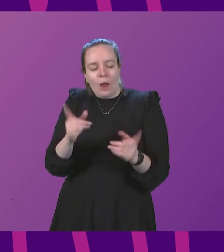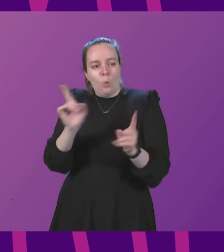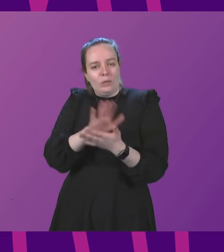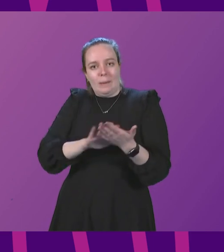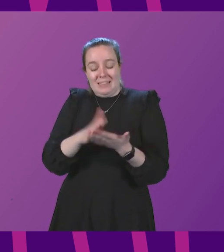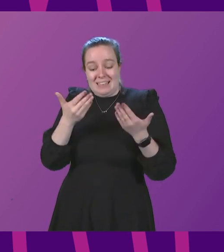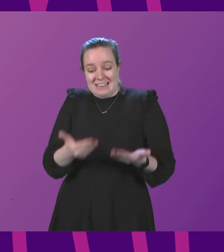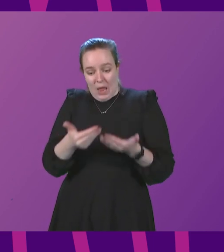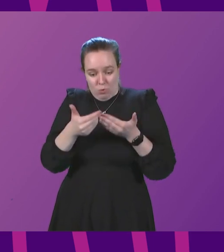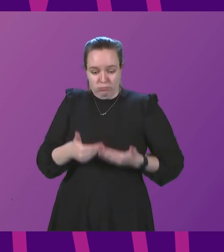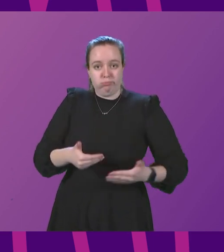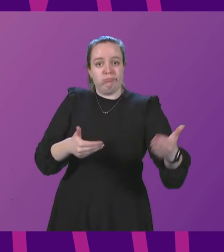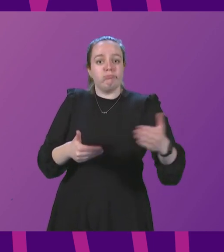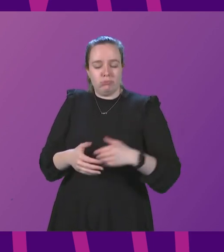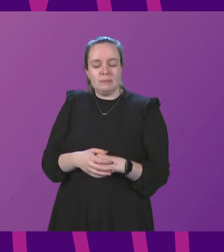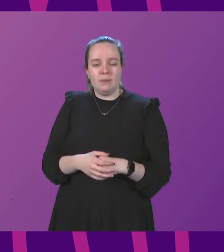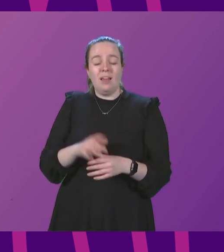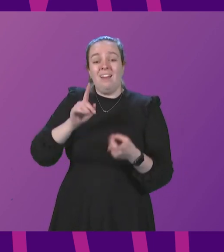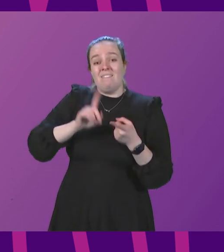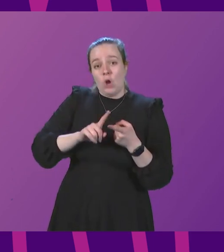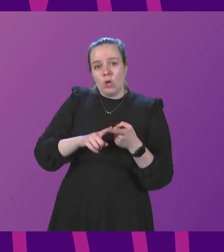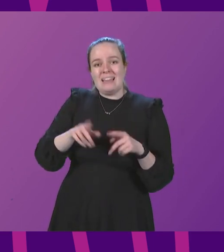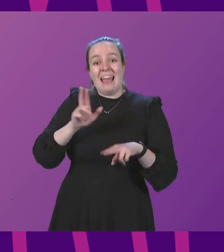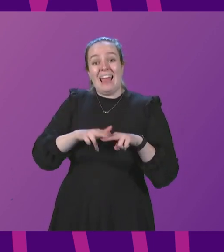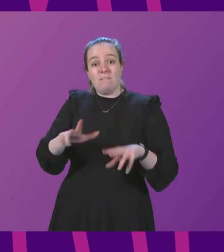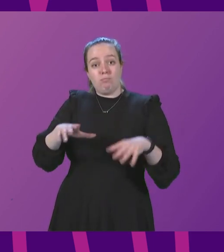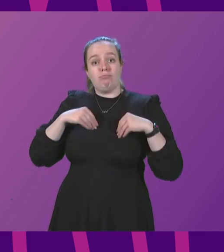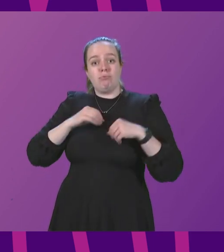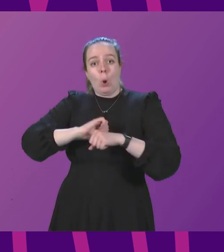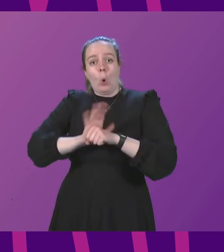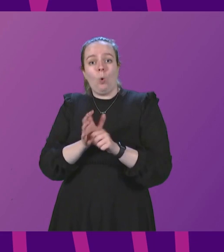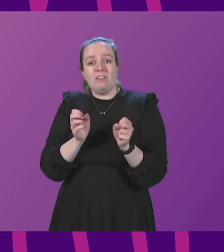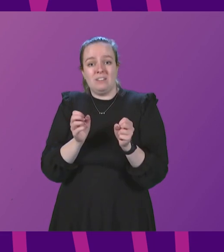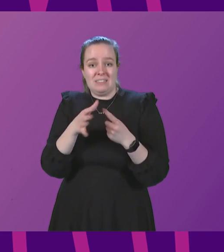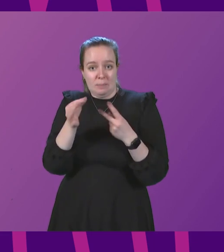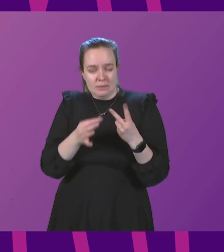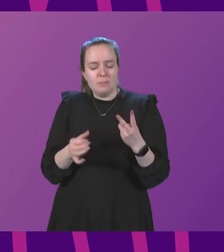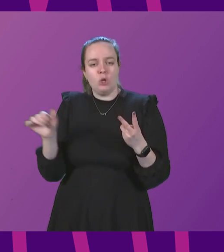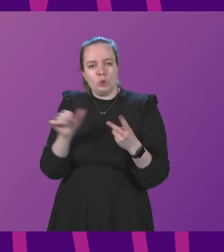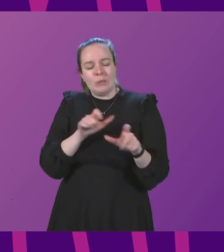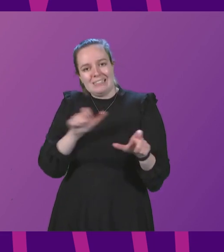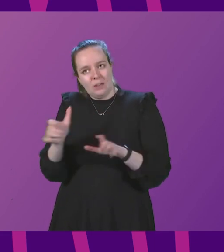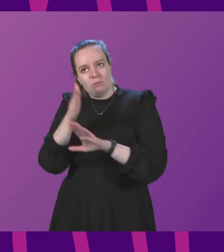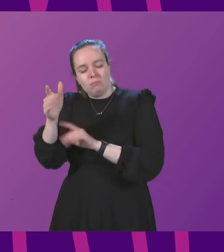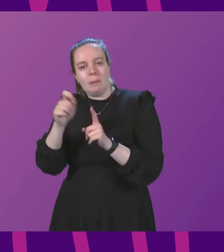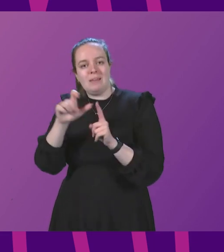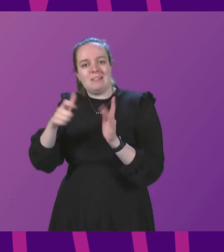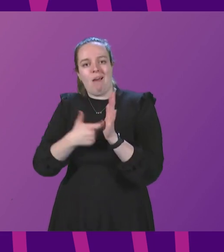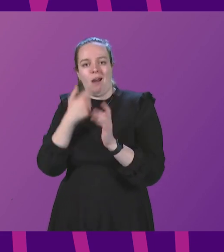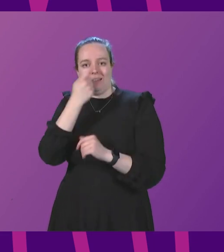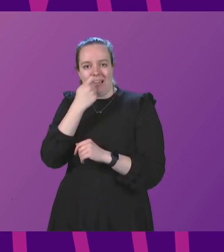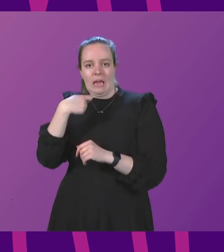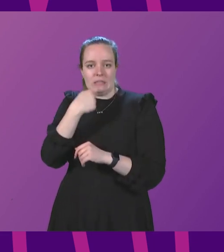from now until further notice. Firstly, if you have COVID symptoms, you should continue to go for a PCR test.